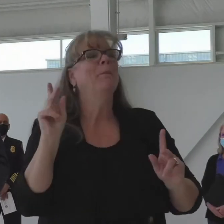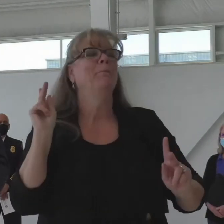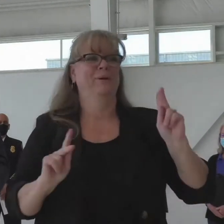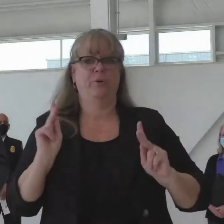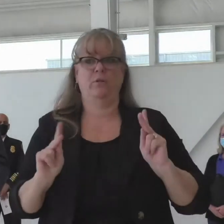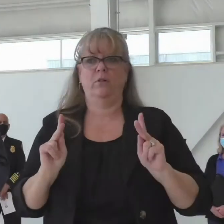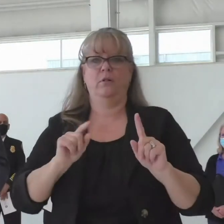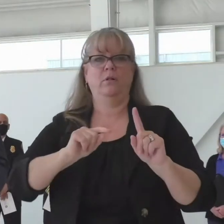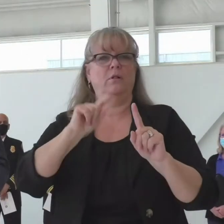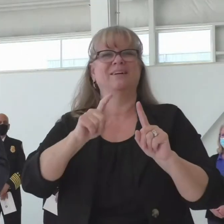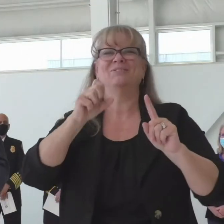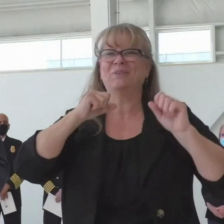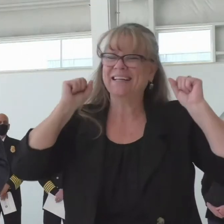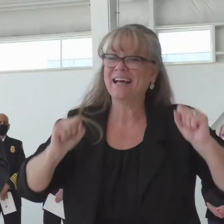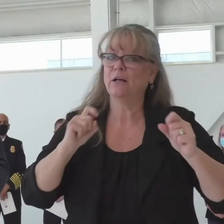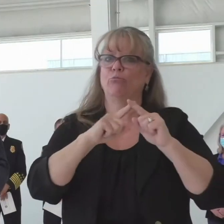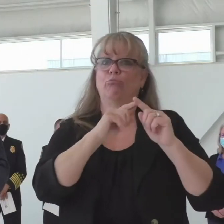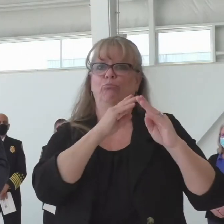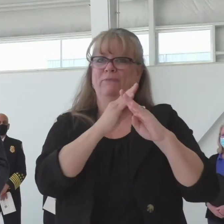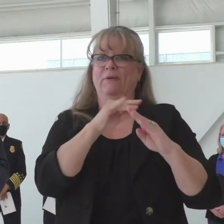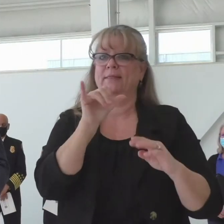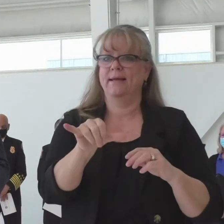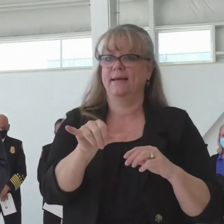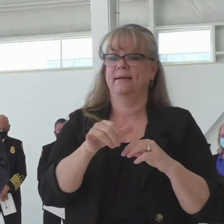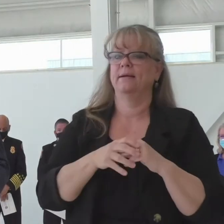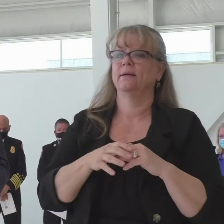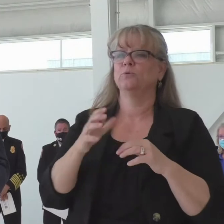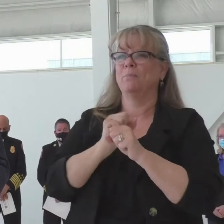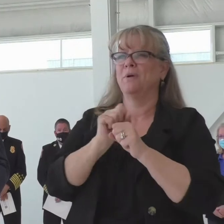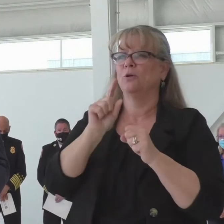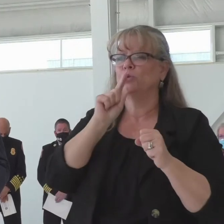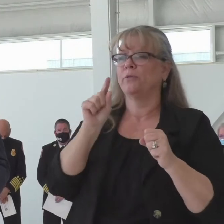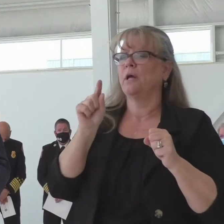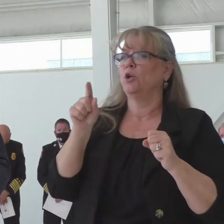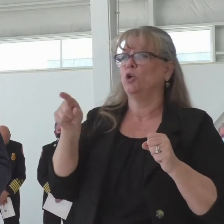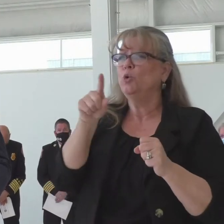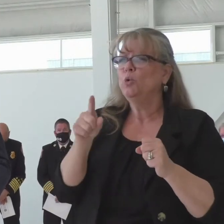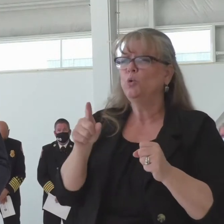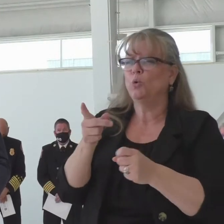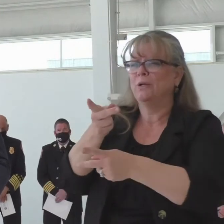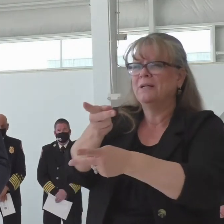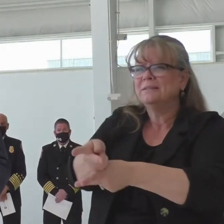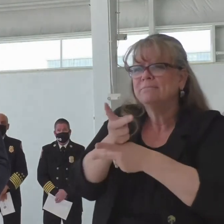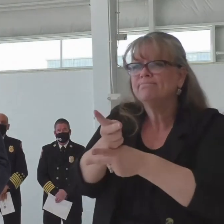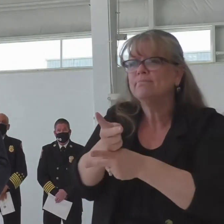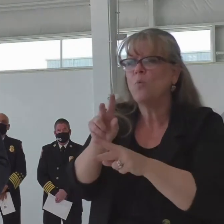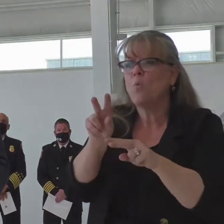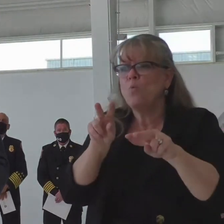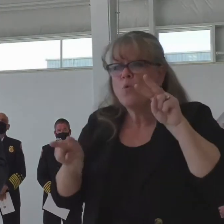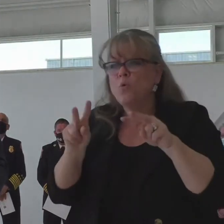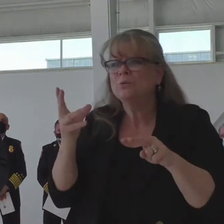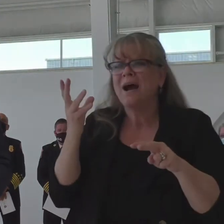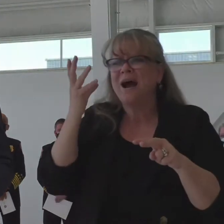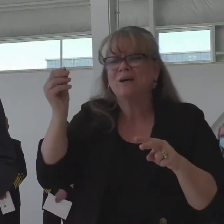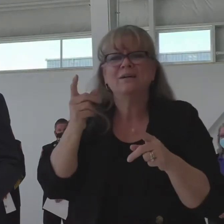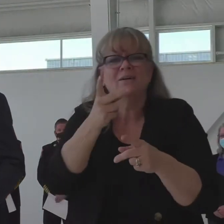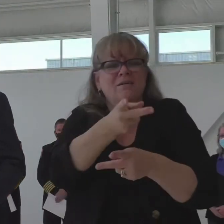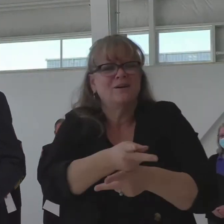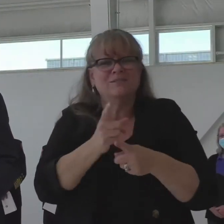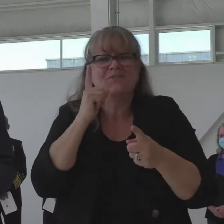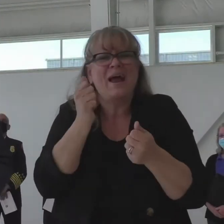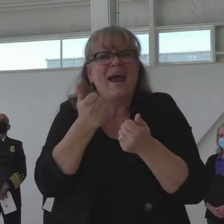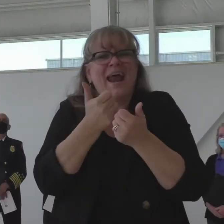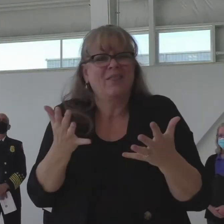We want people to take extra precautions before venturing out and be careful with anything that can cause a fire.